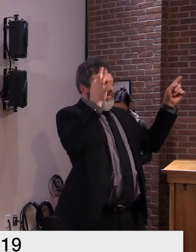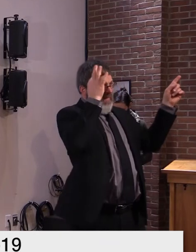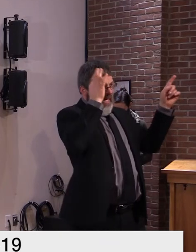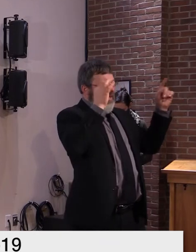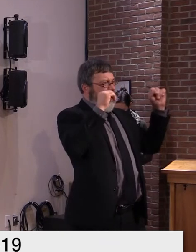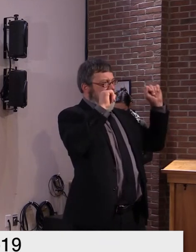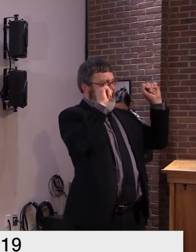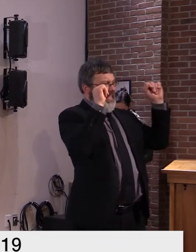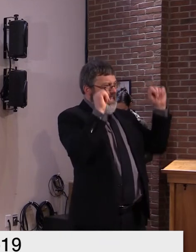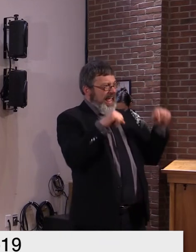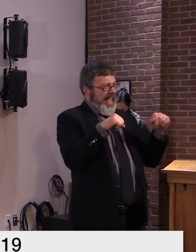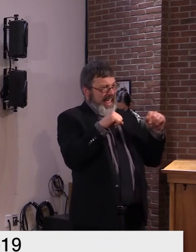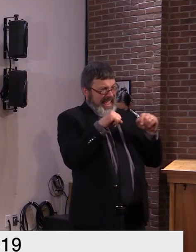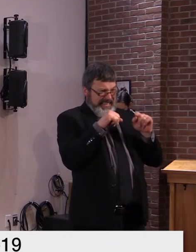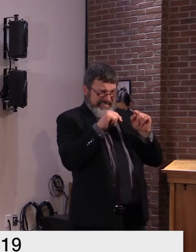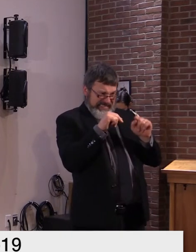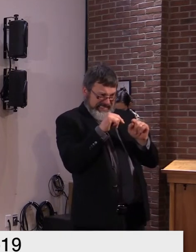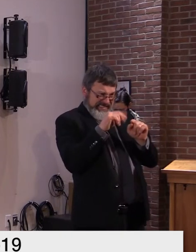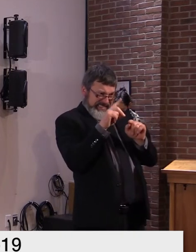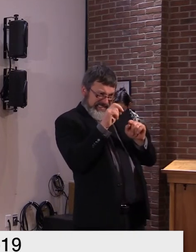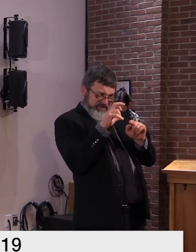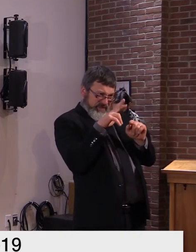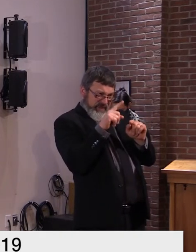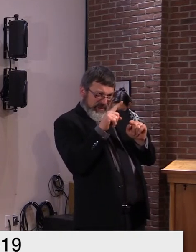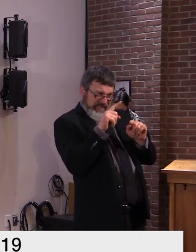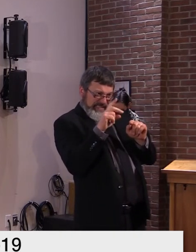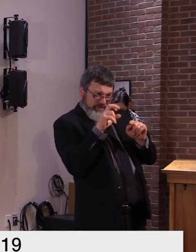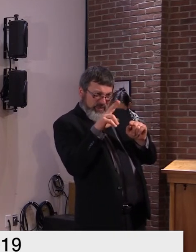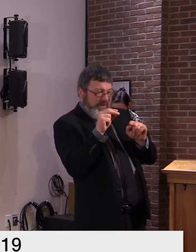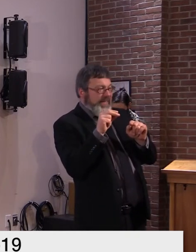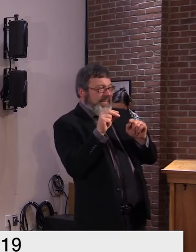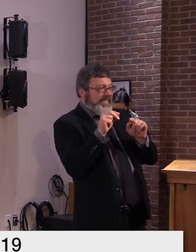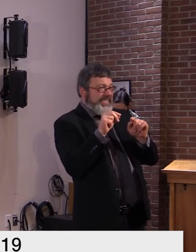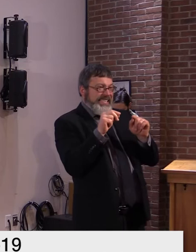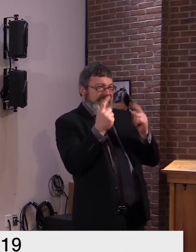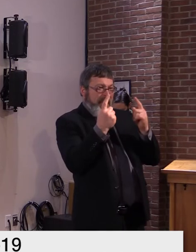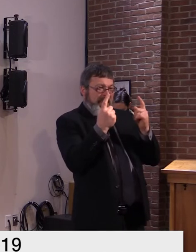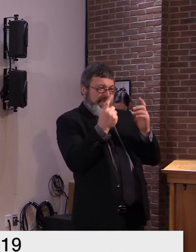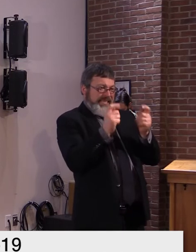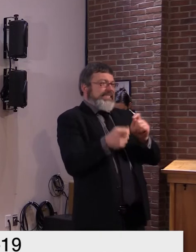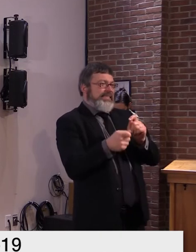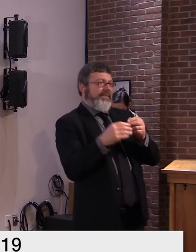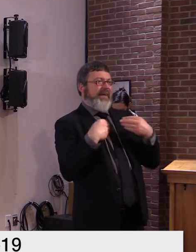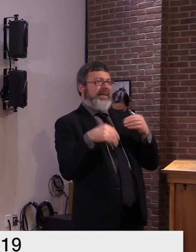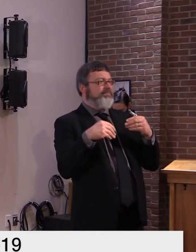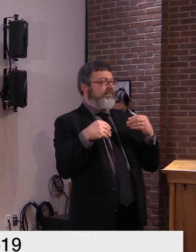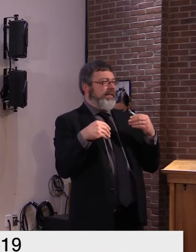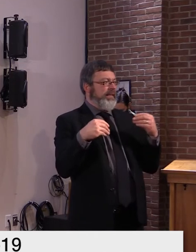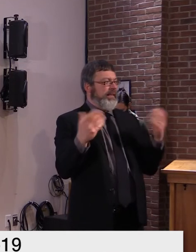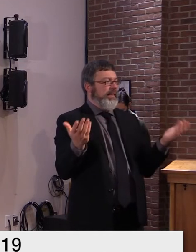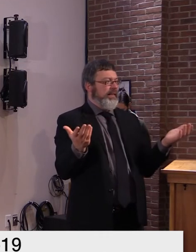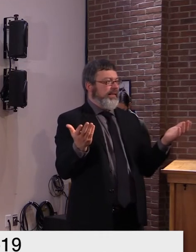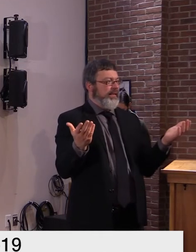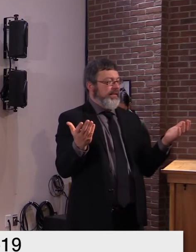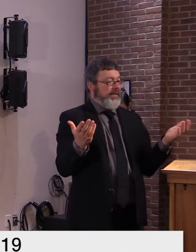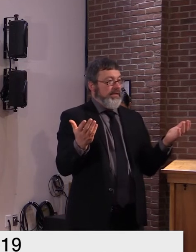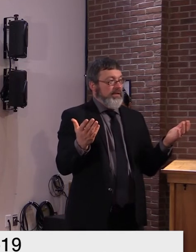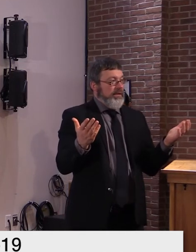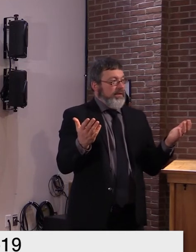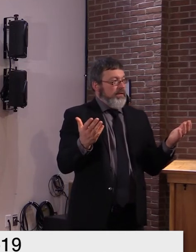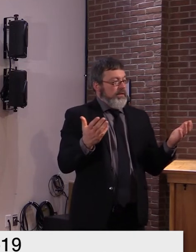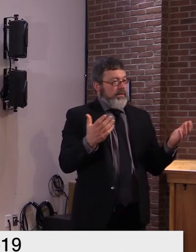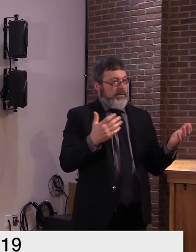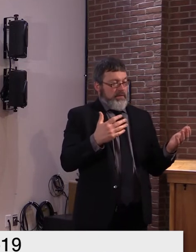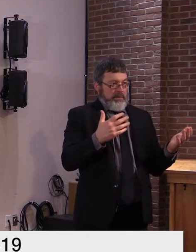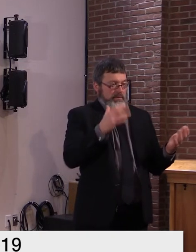again um we uh i know i i know how dire uh the need is here uh in